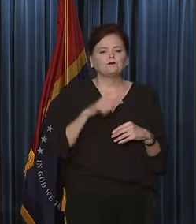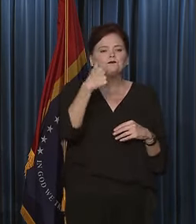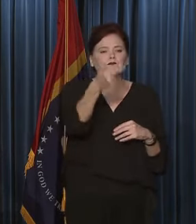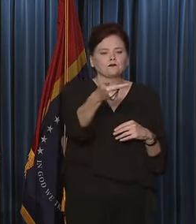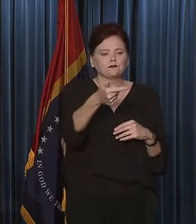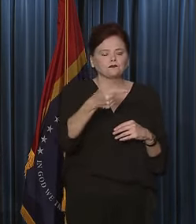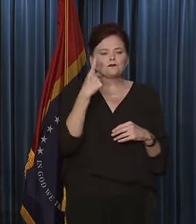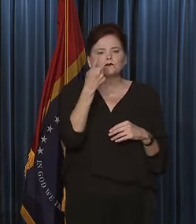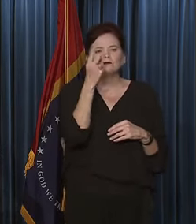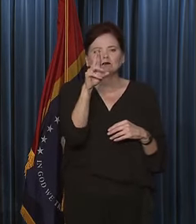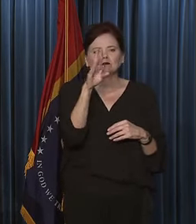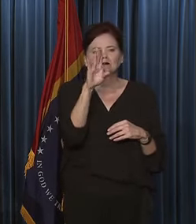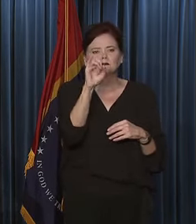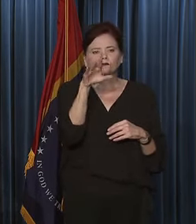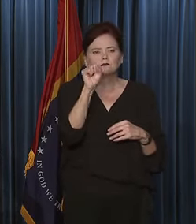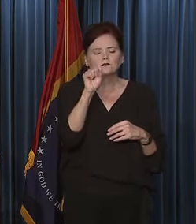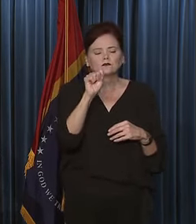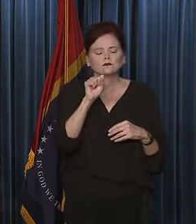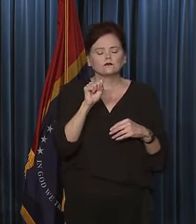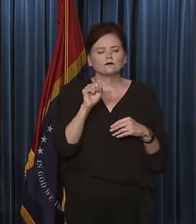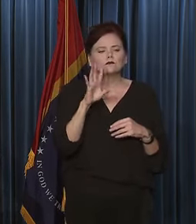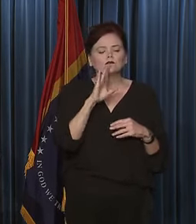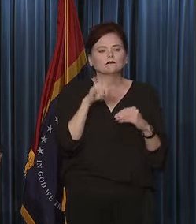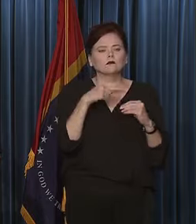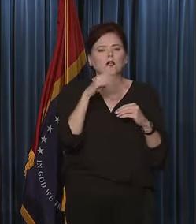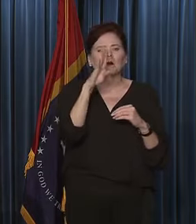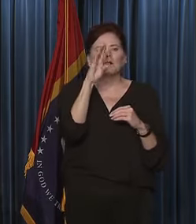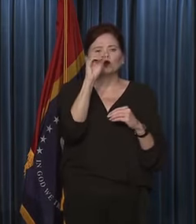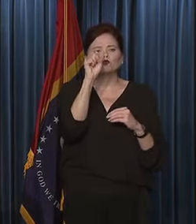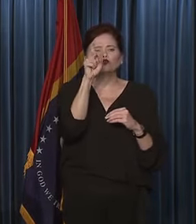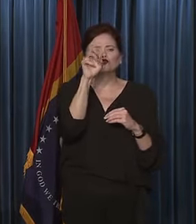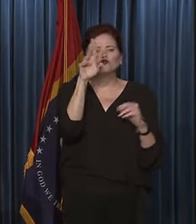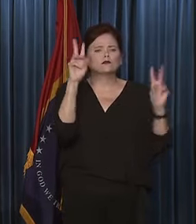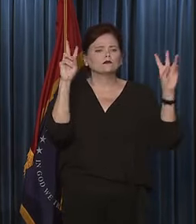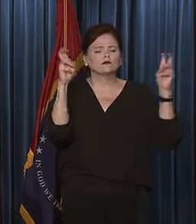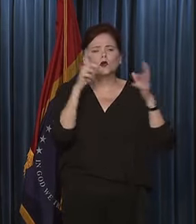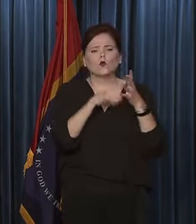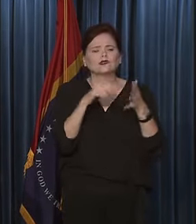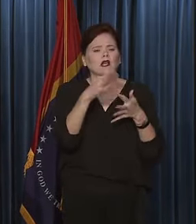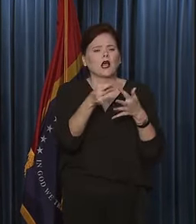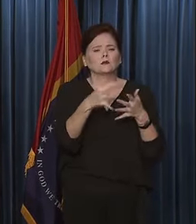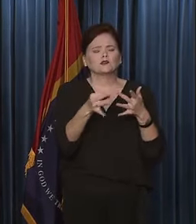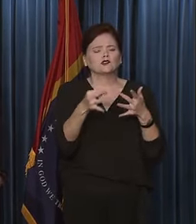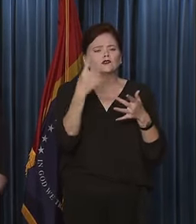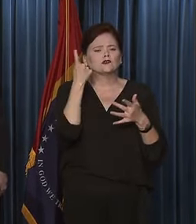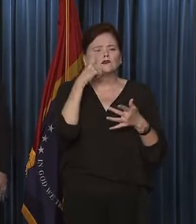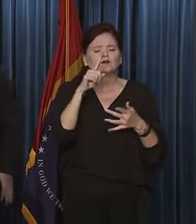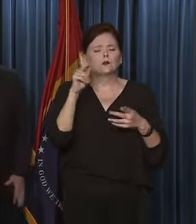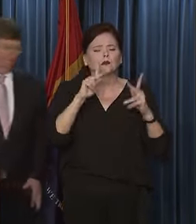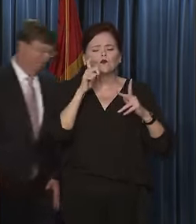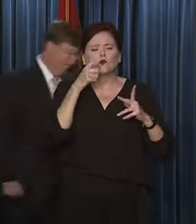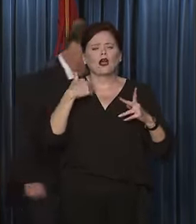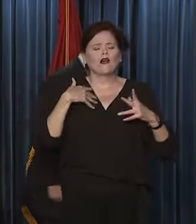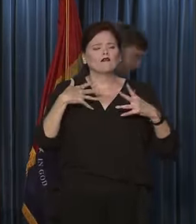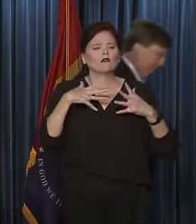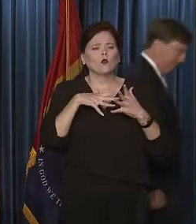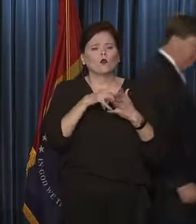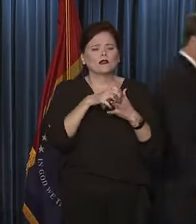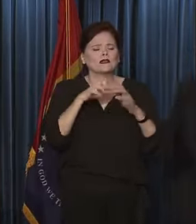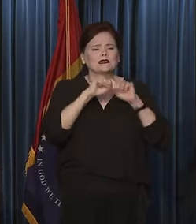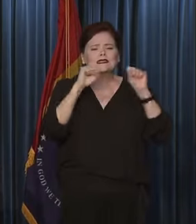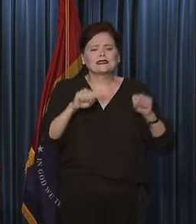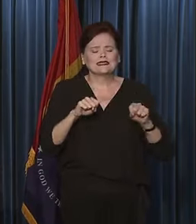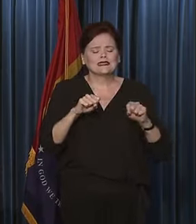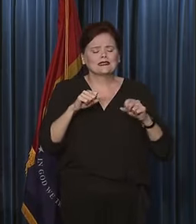is for Dr. Byers. Back on the topic of boosters, what are the options for immunocompromised folks who got the Johnson & Johnson